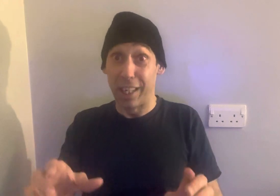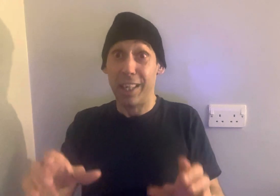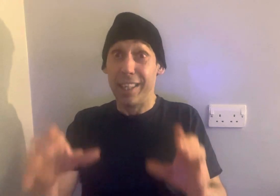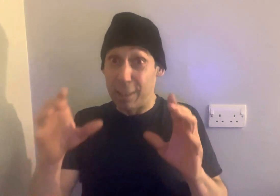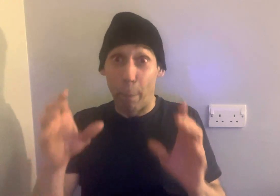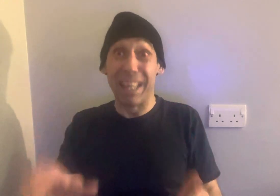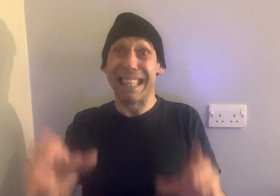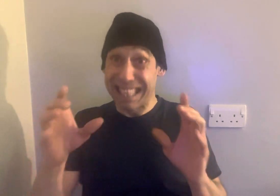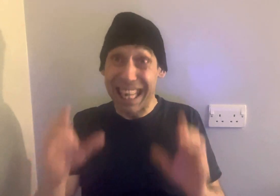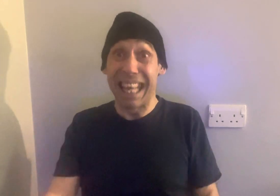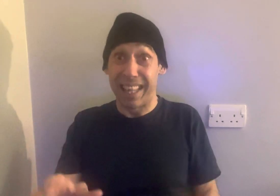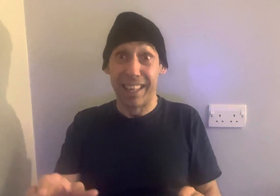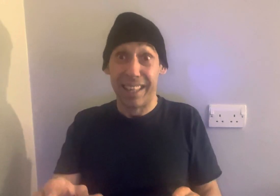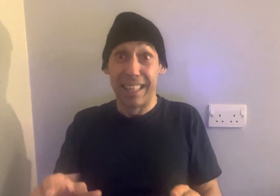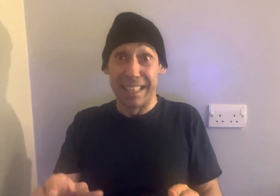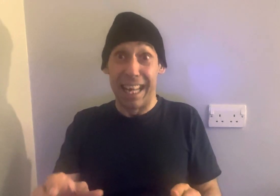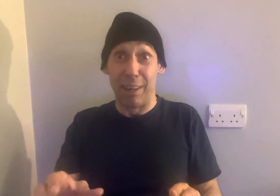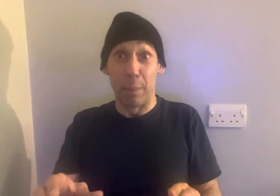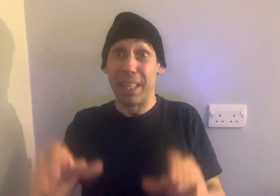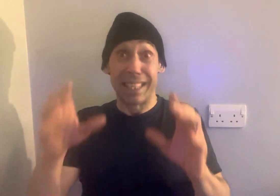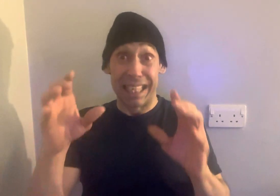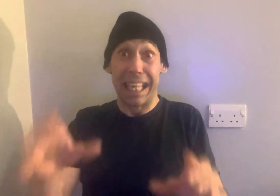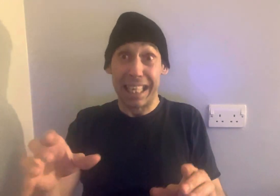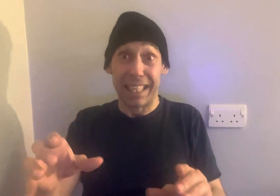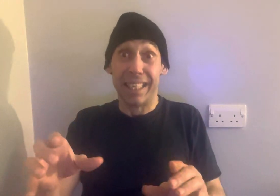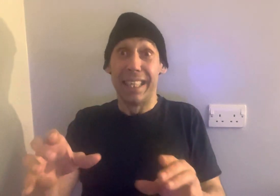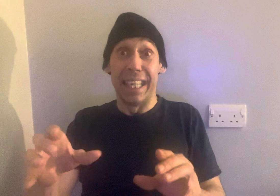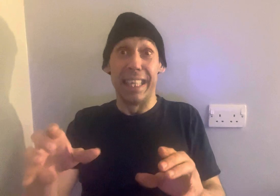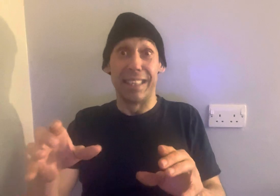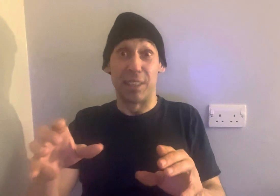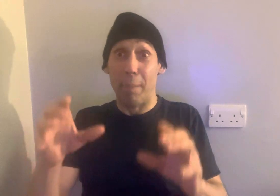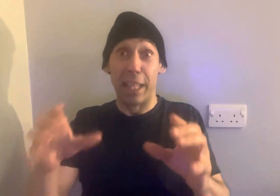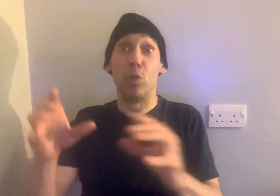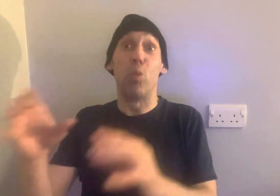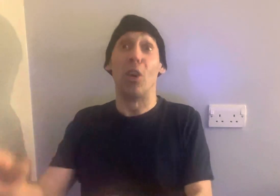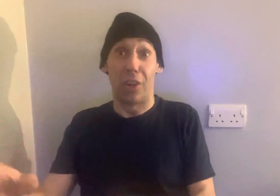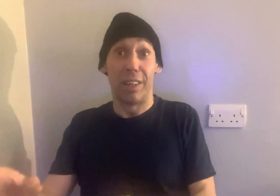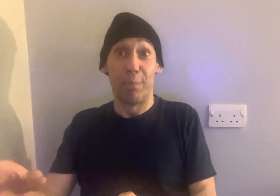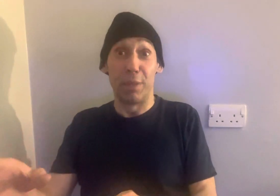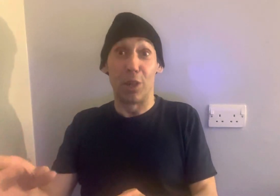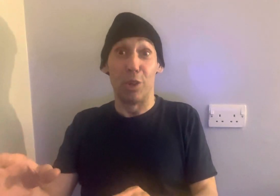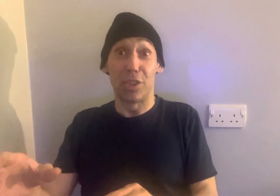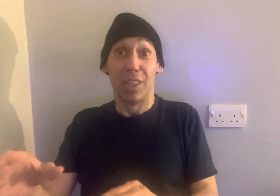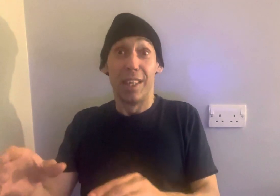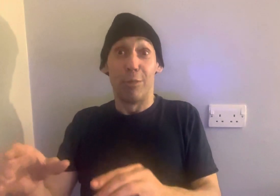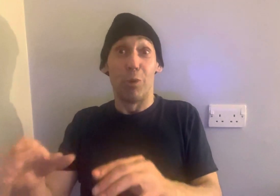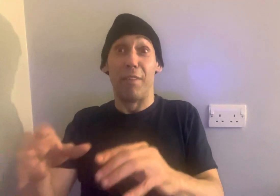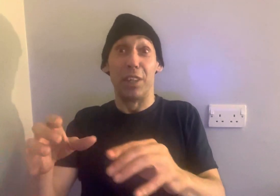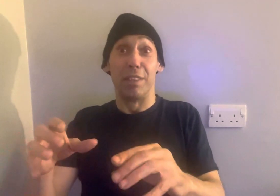the biggest link. Now, the biggest link is the man you want, because rather than